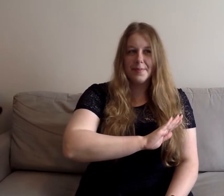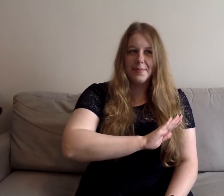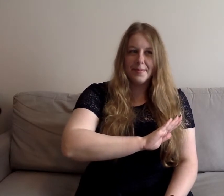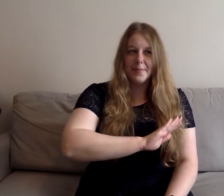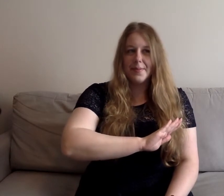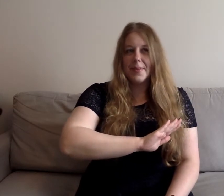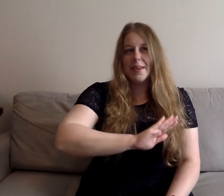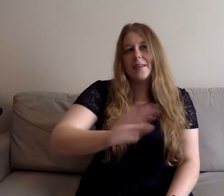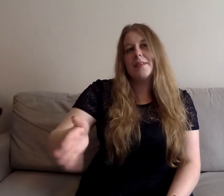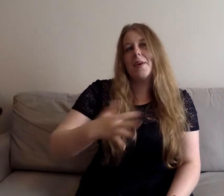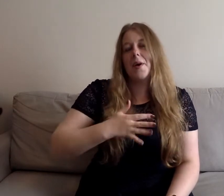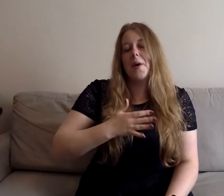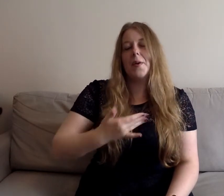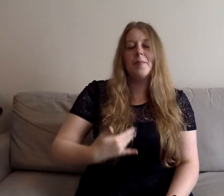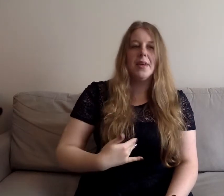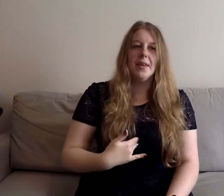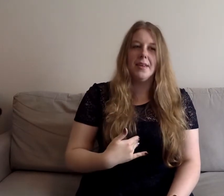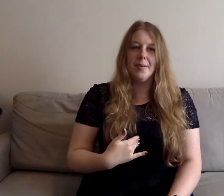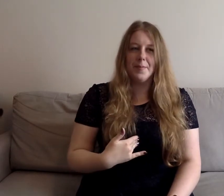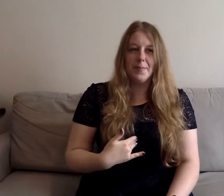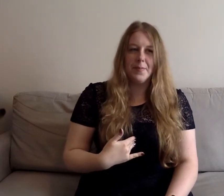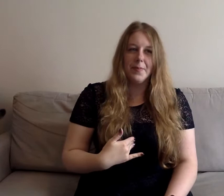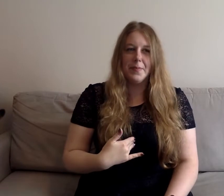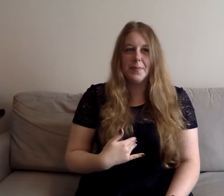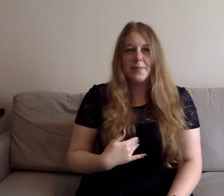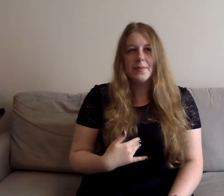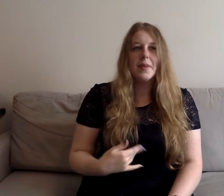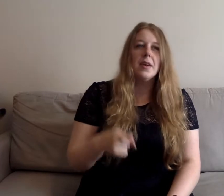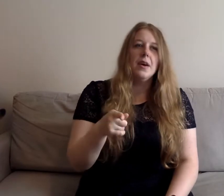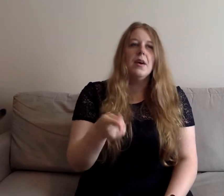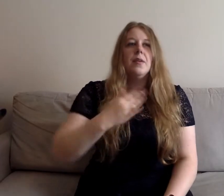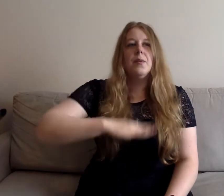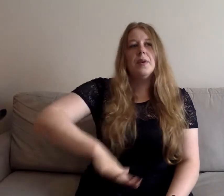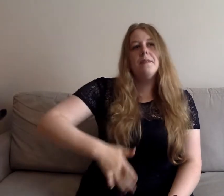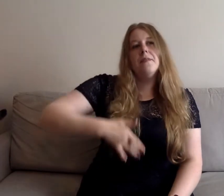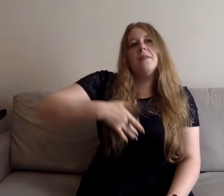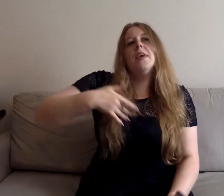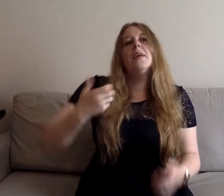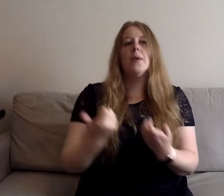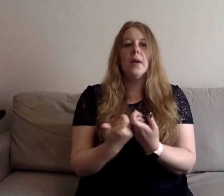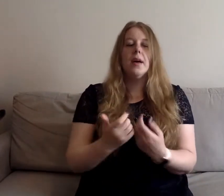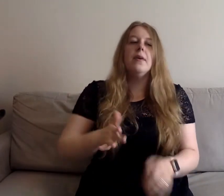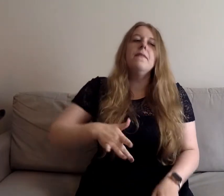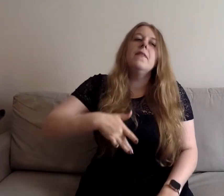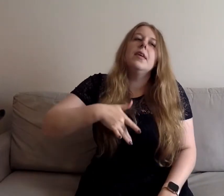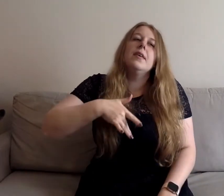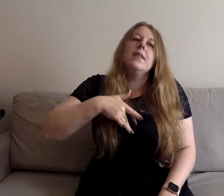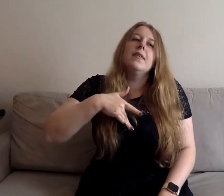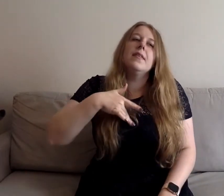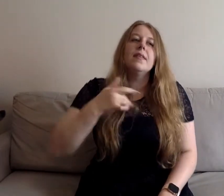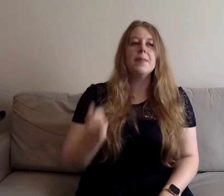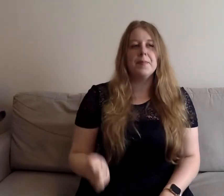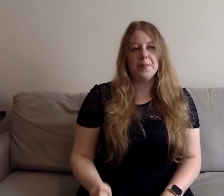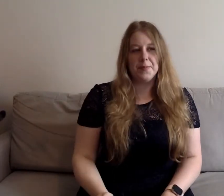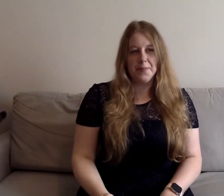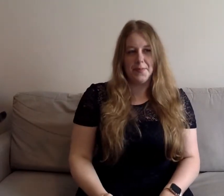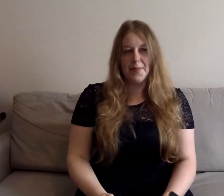It doesn't hurt me, yeah, yeah Do you want to feel confused, yeah, yeah